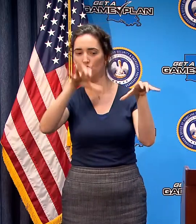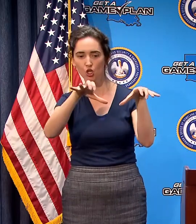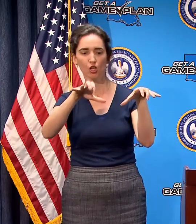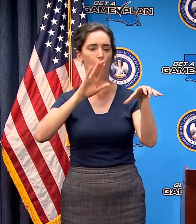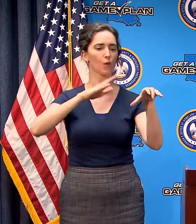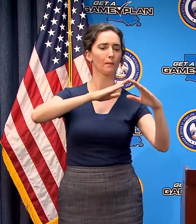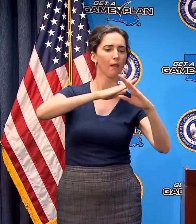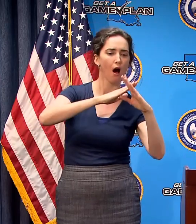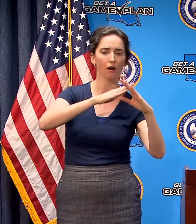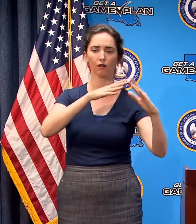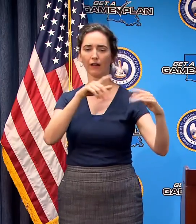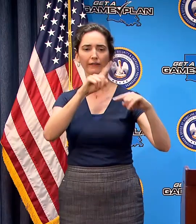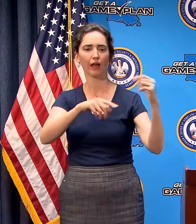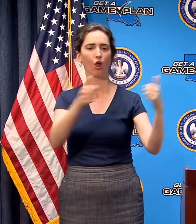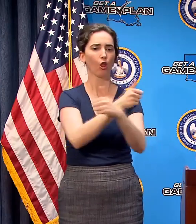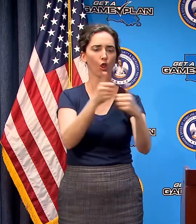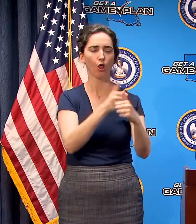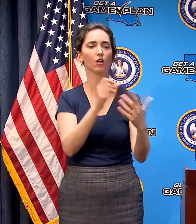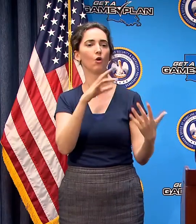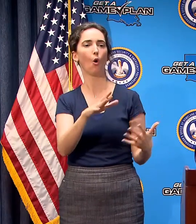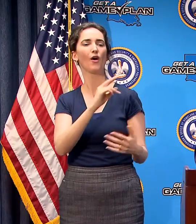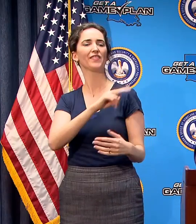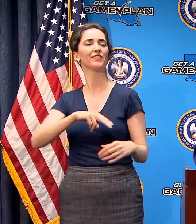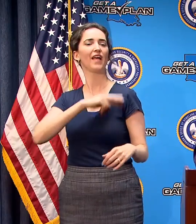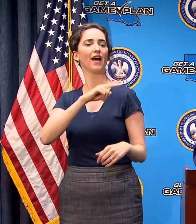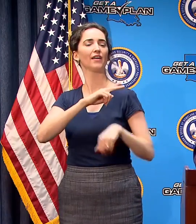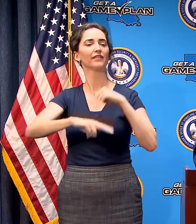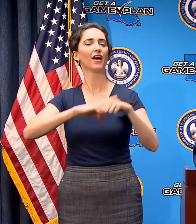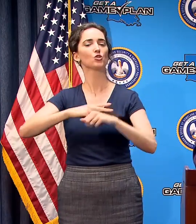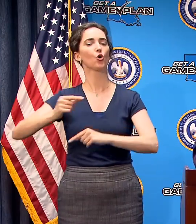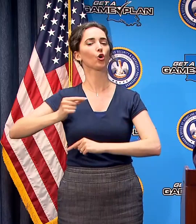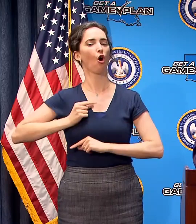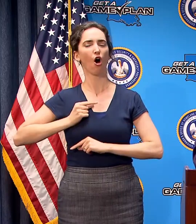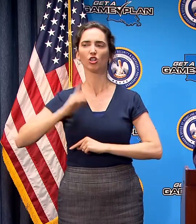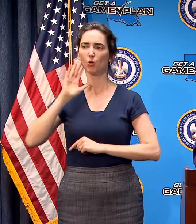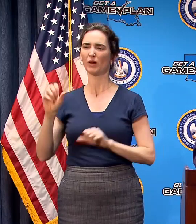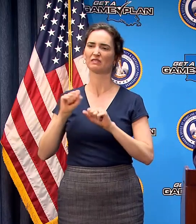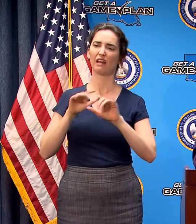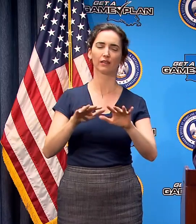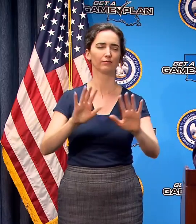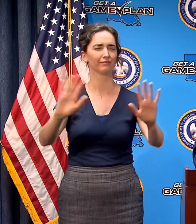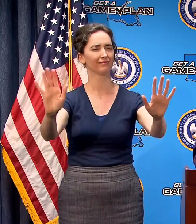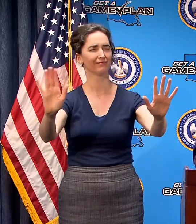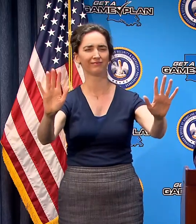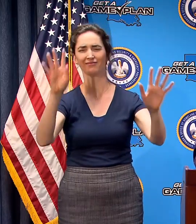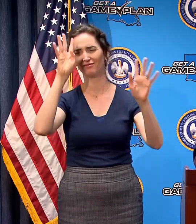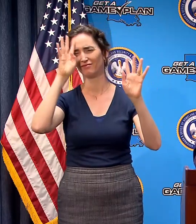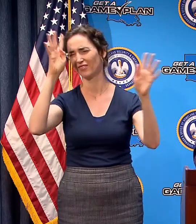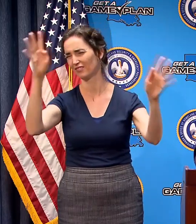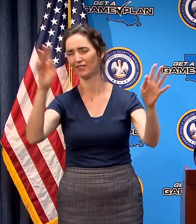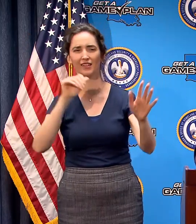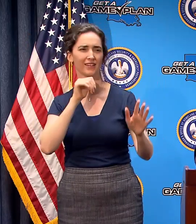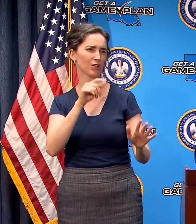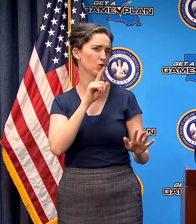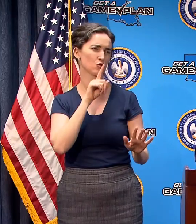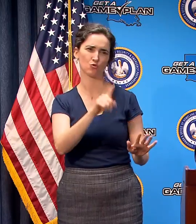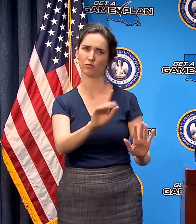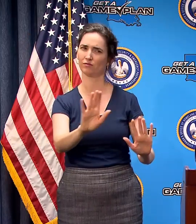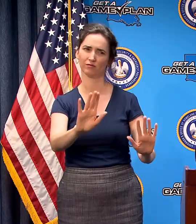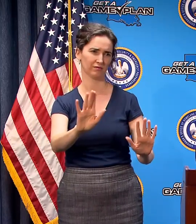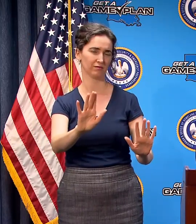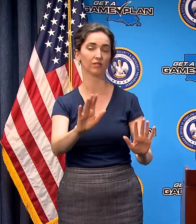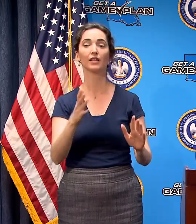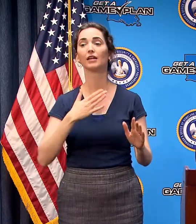National Guard and so forth those rumors are not true they never been based in anything that was factual and I'm encouraging